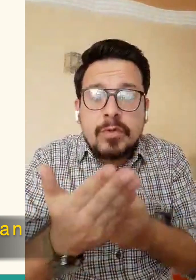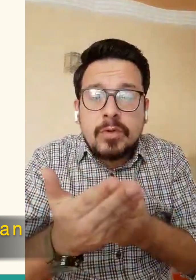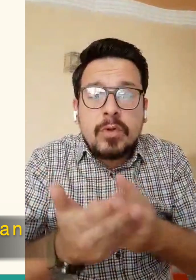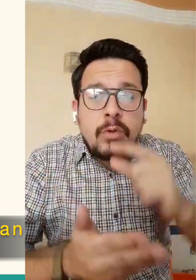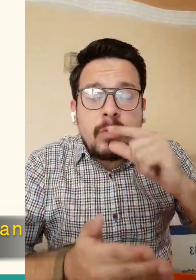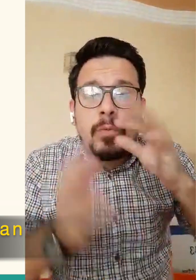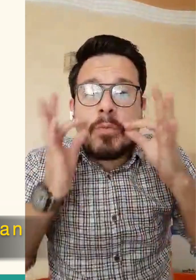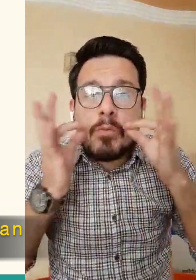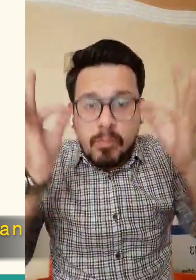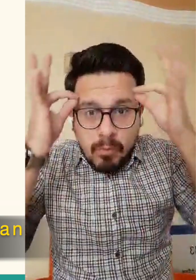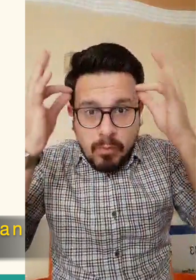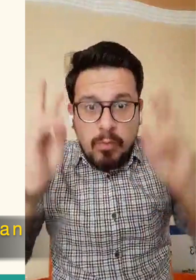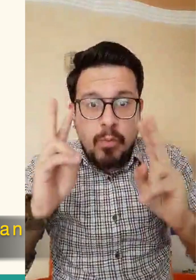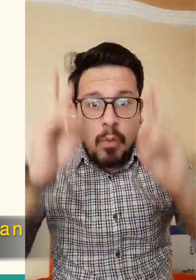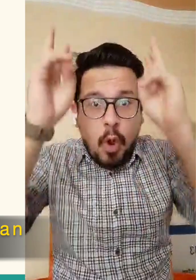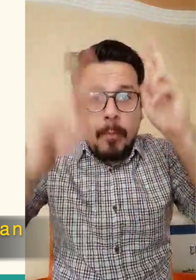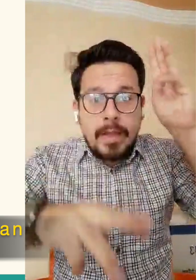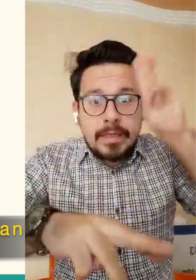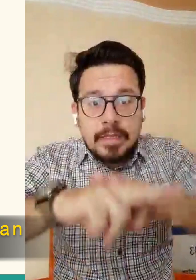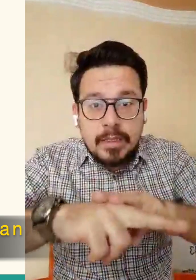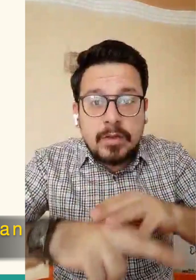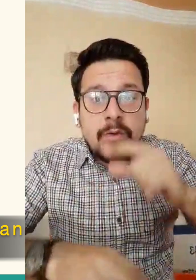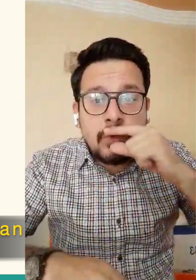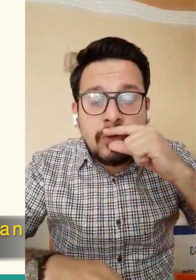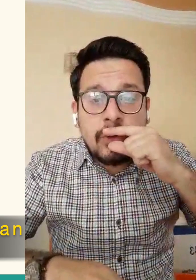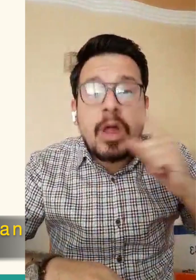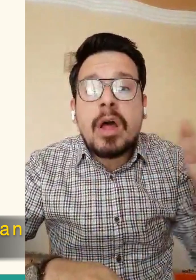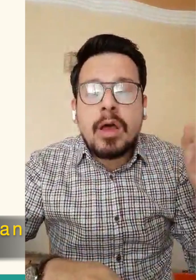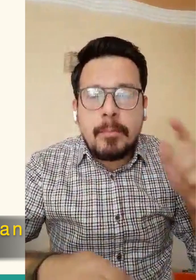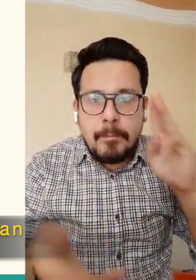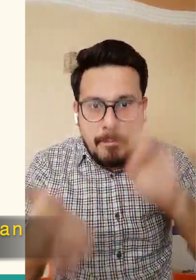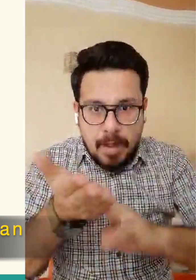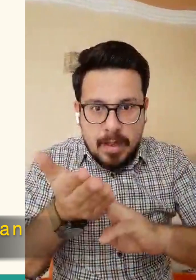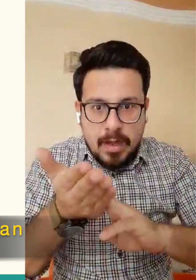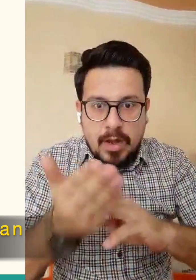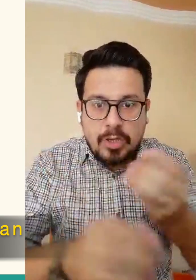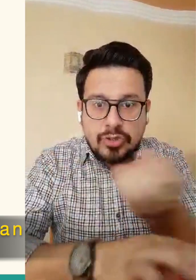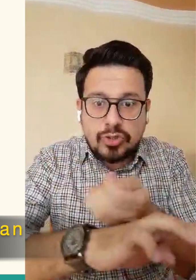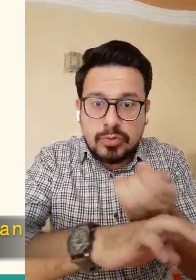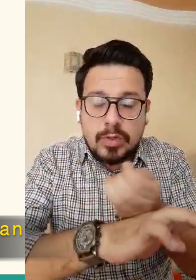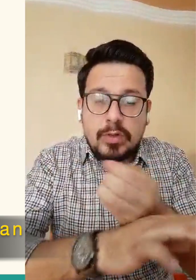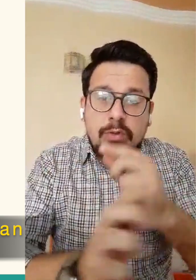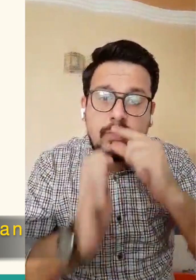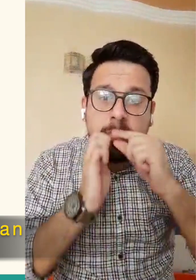that the most the Prophet would fast would be Monday and Thursday.